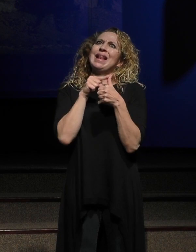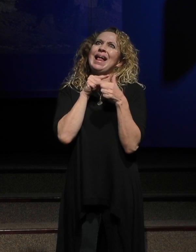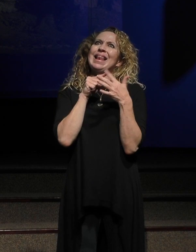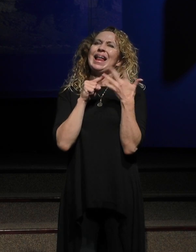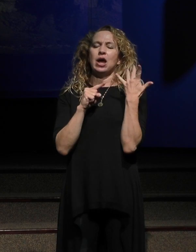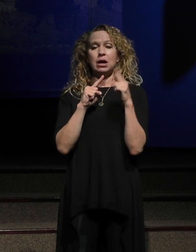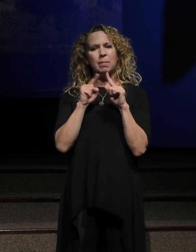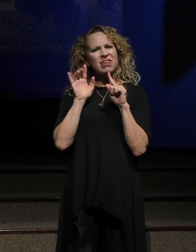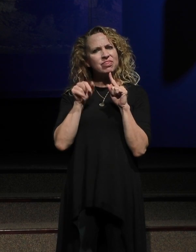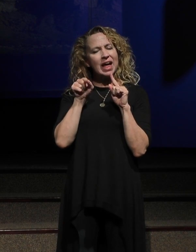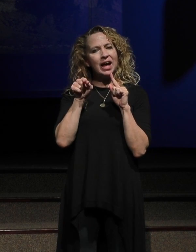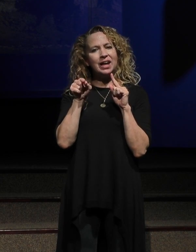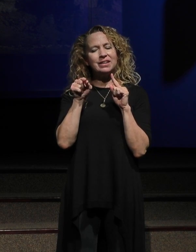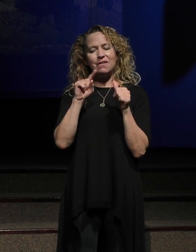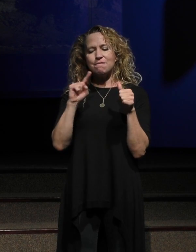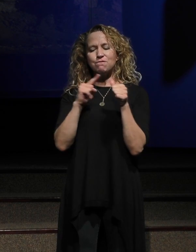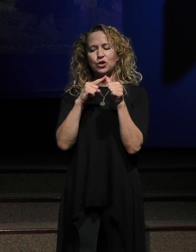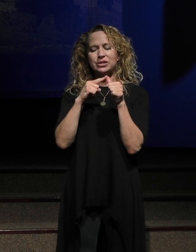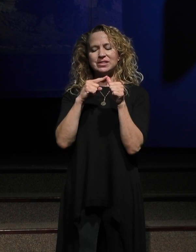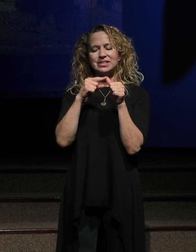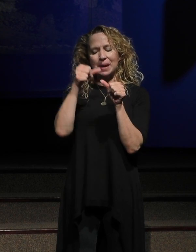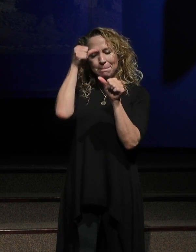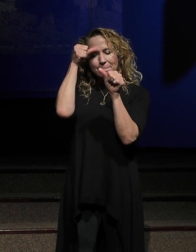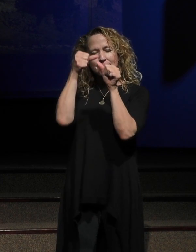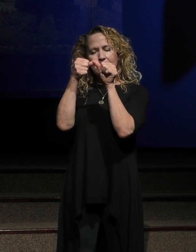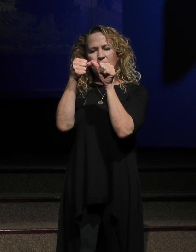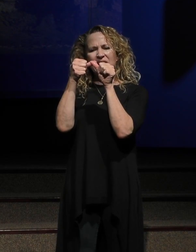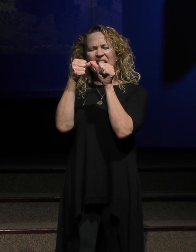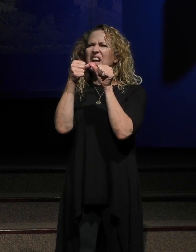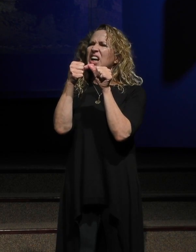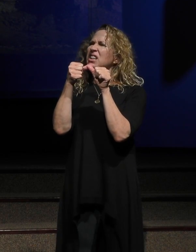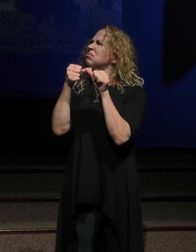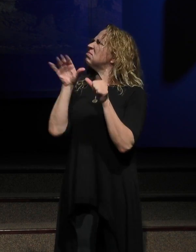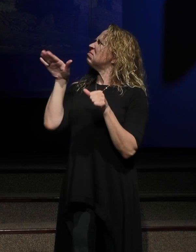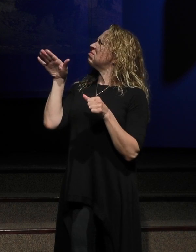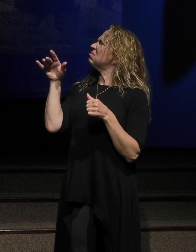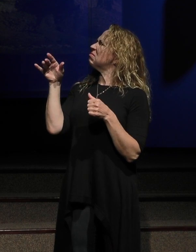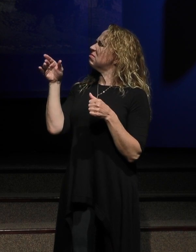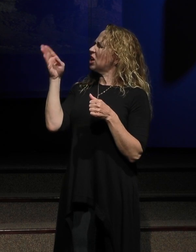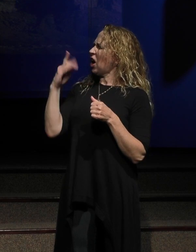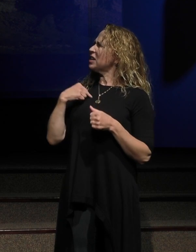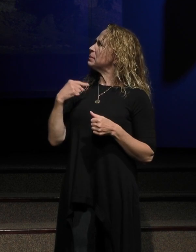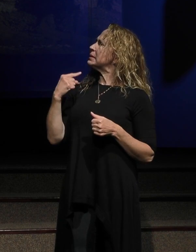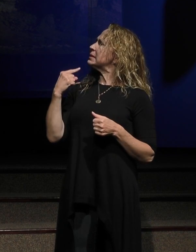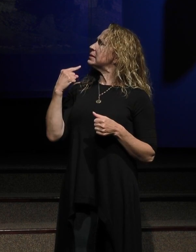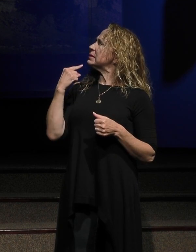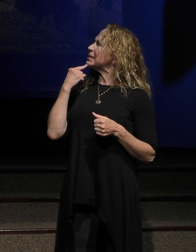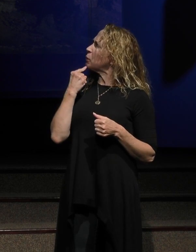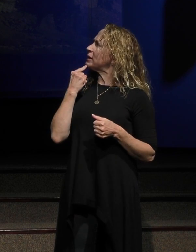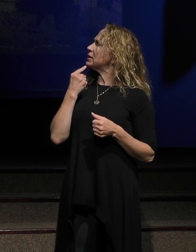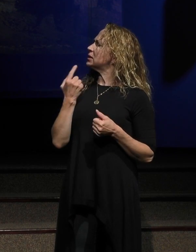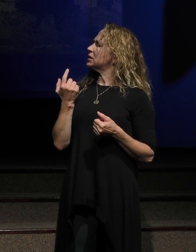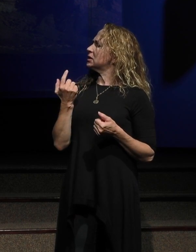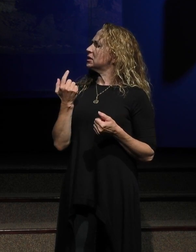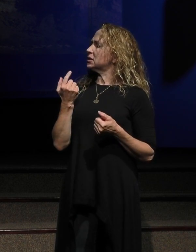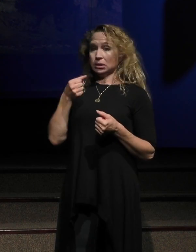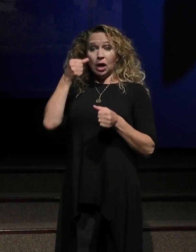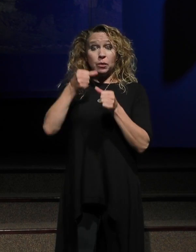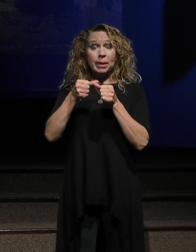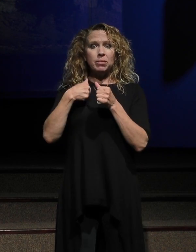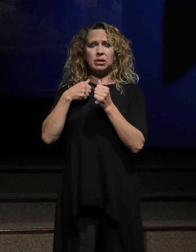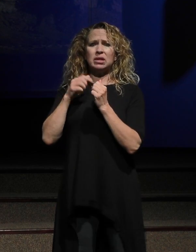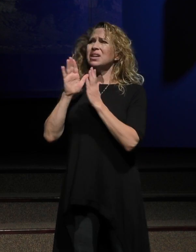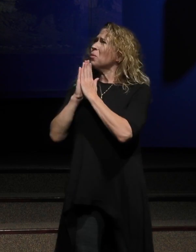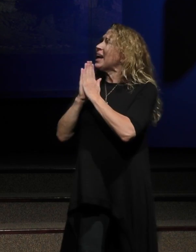was the first memory of being disappointed with God and I remember praying, I remember praying, God, I really